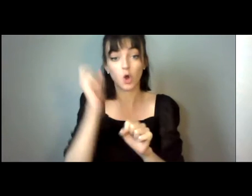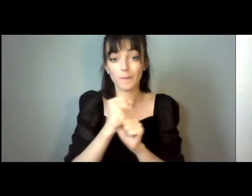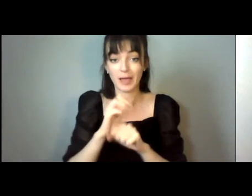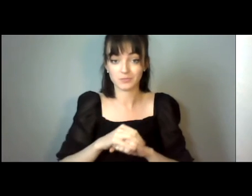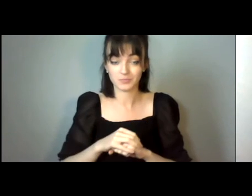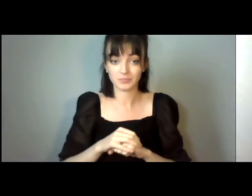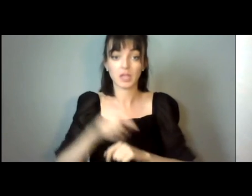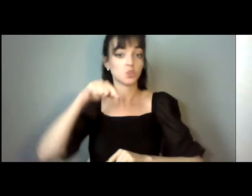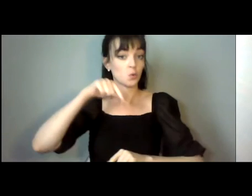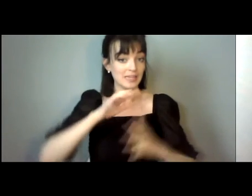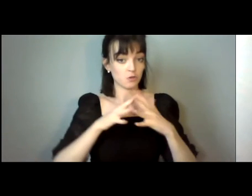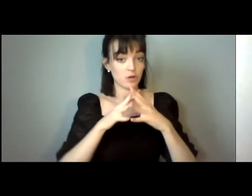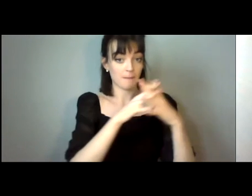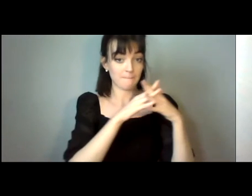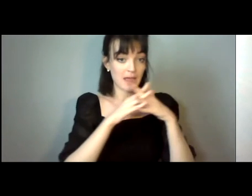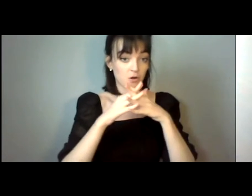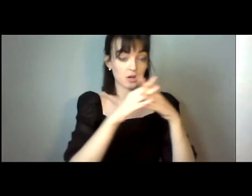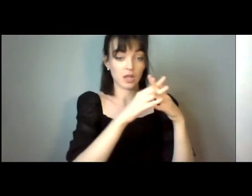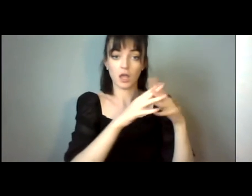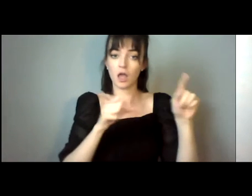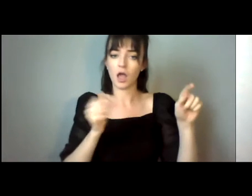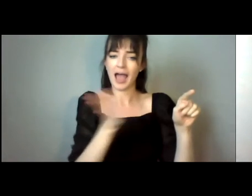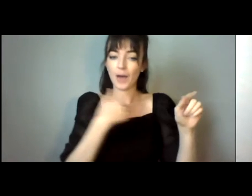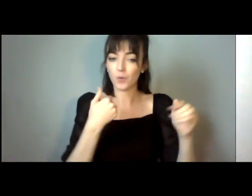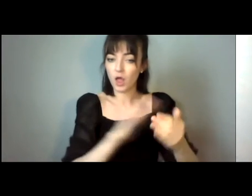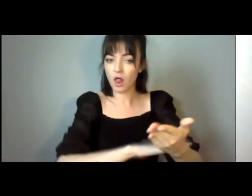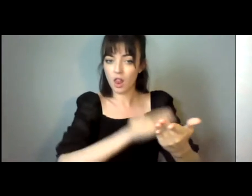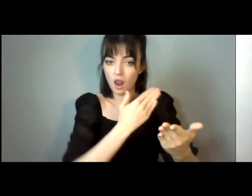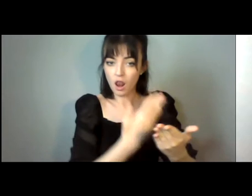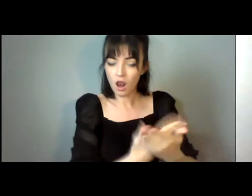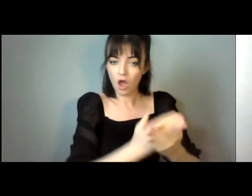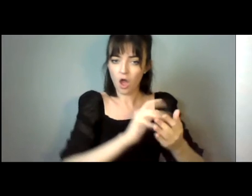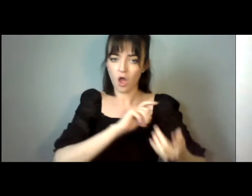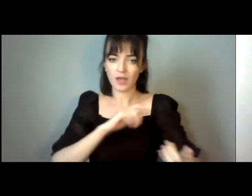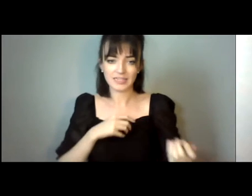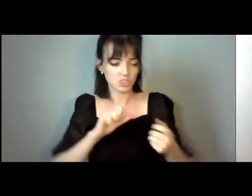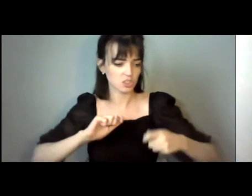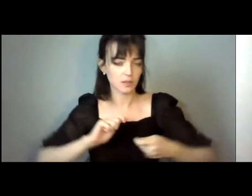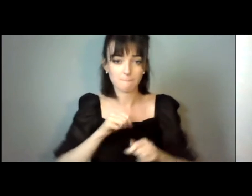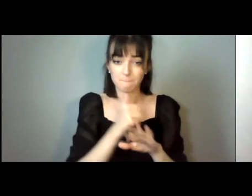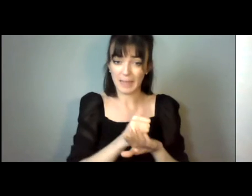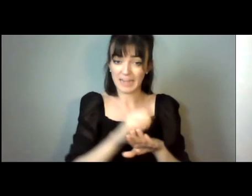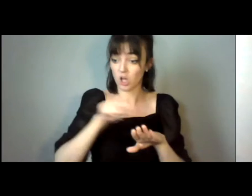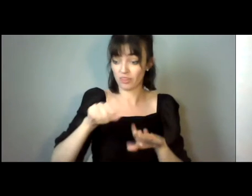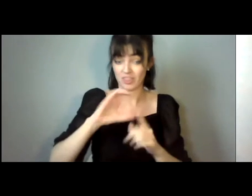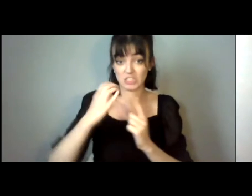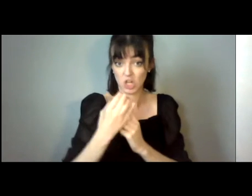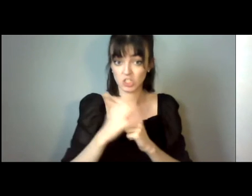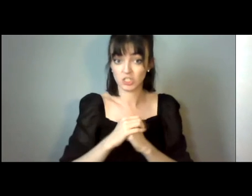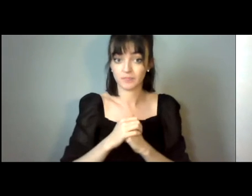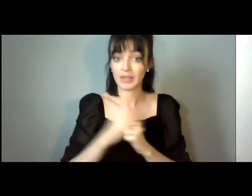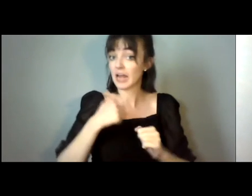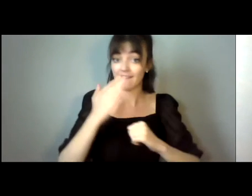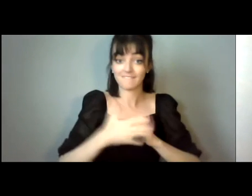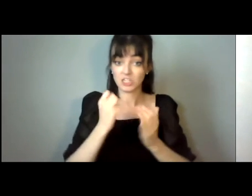America, we have had our laws shaped by that culture ever since. And even though, and I've done studies on this,